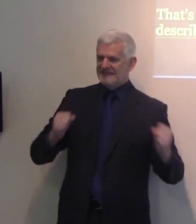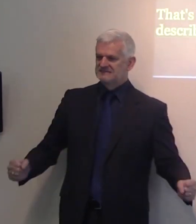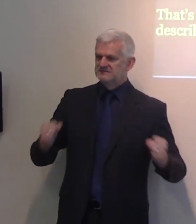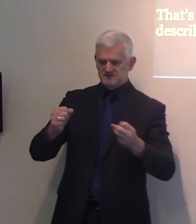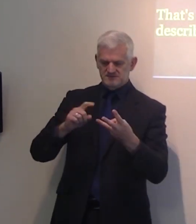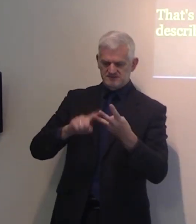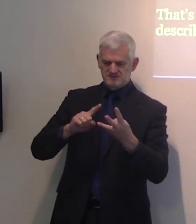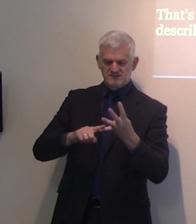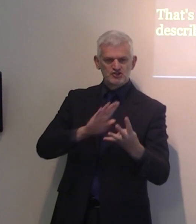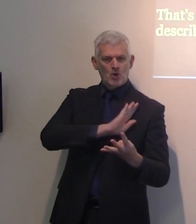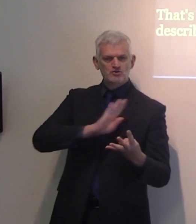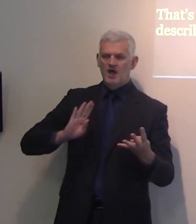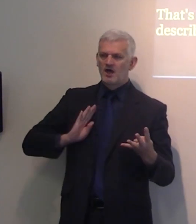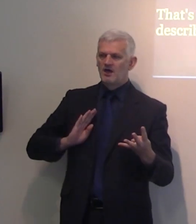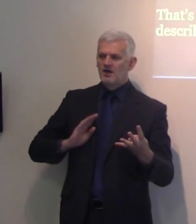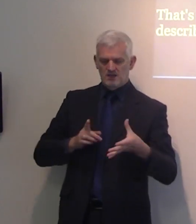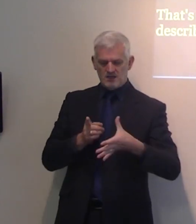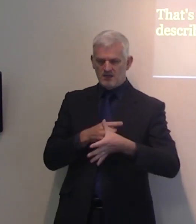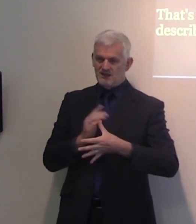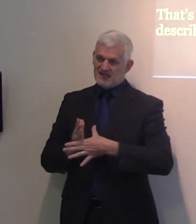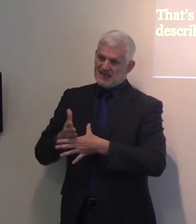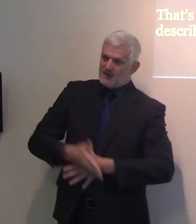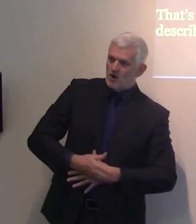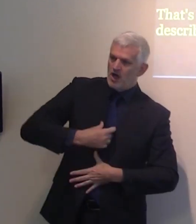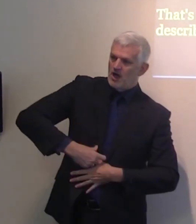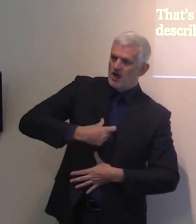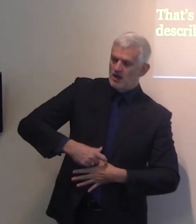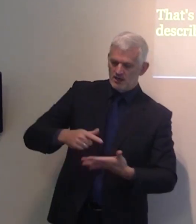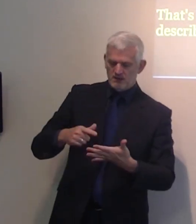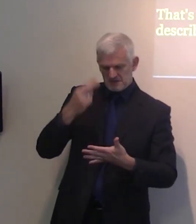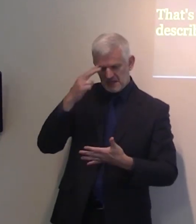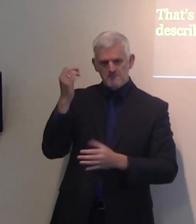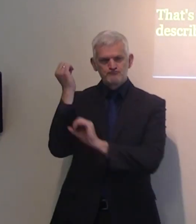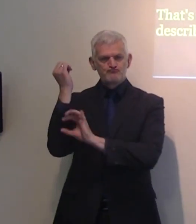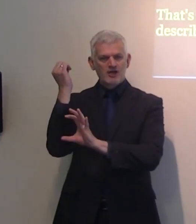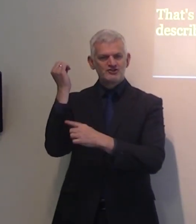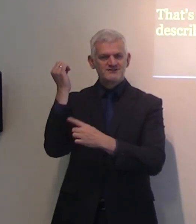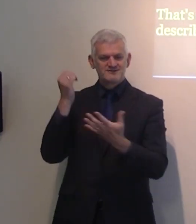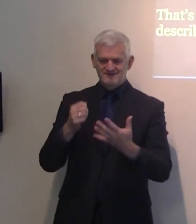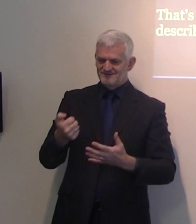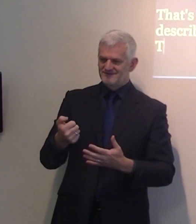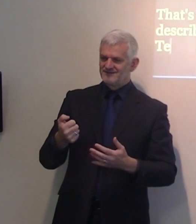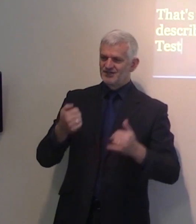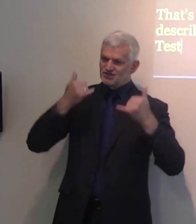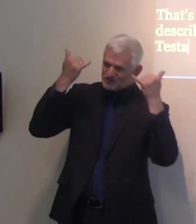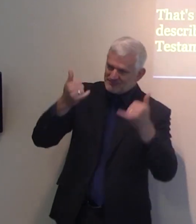soldiers, they are called laborers, they are called branches, we are also called sheep. But here,